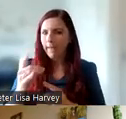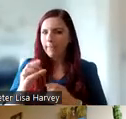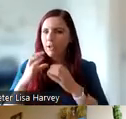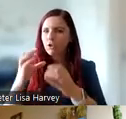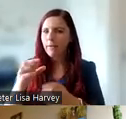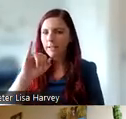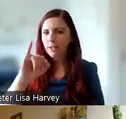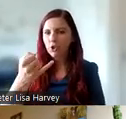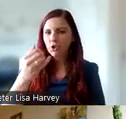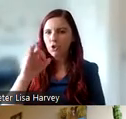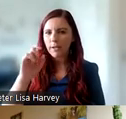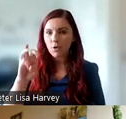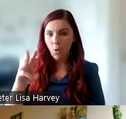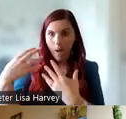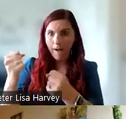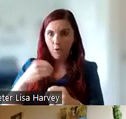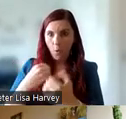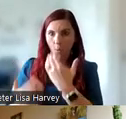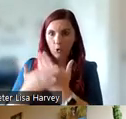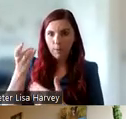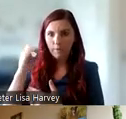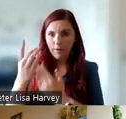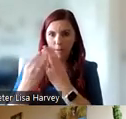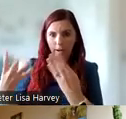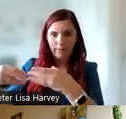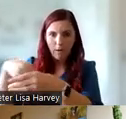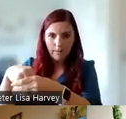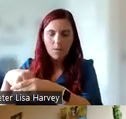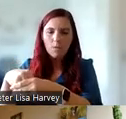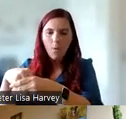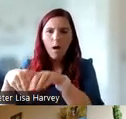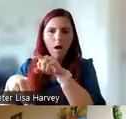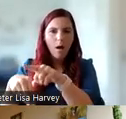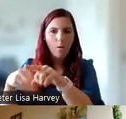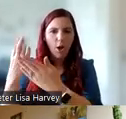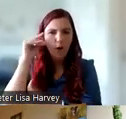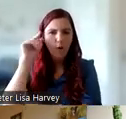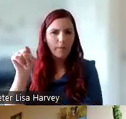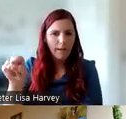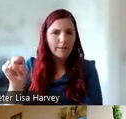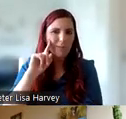panel embedded in their service. And Jigsaw and Galway gave us a lot of support when we were setting up our panel.